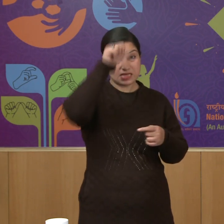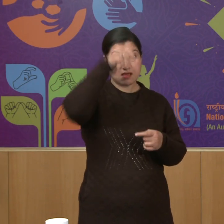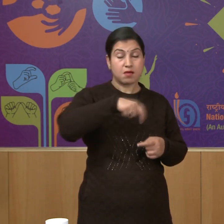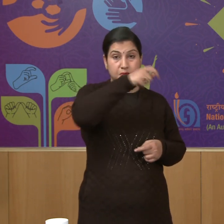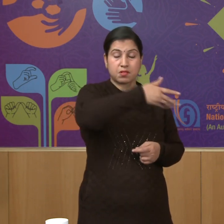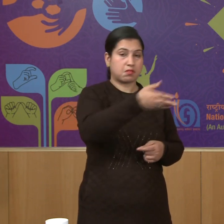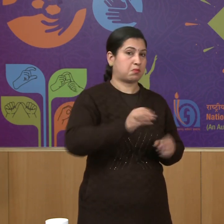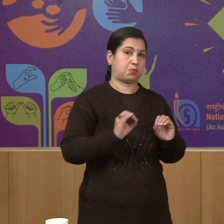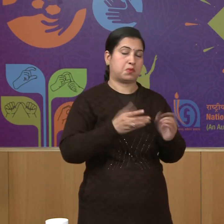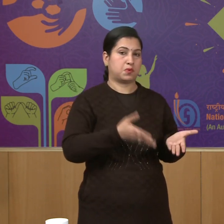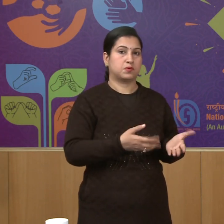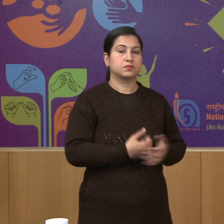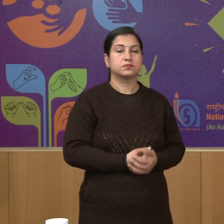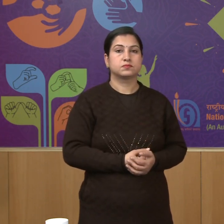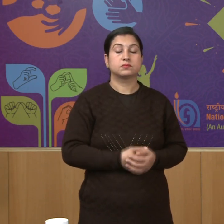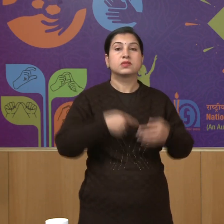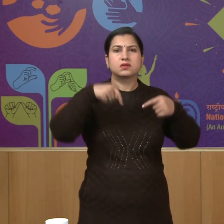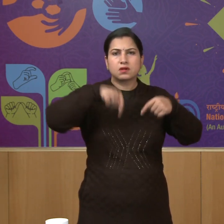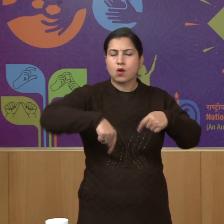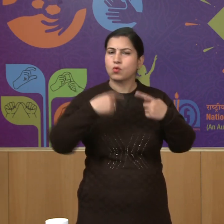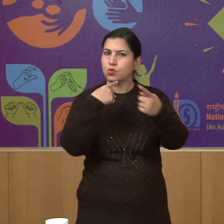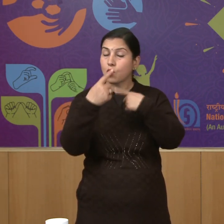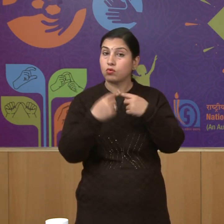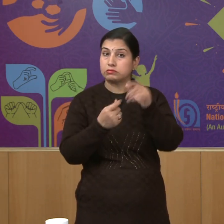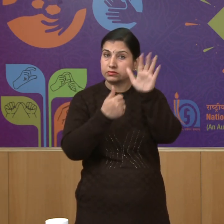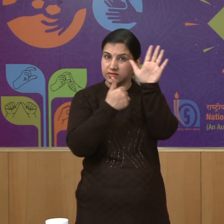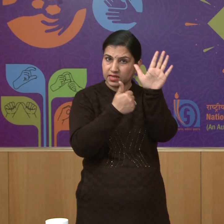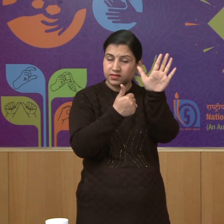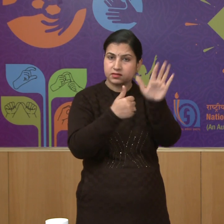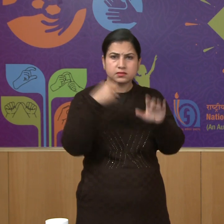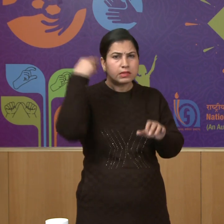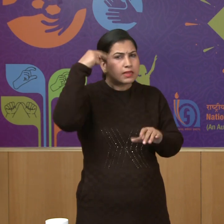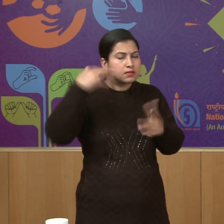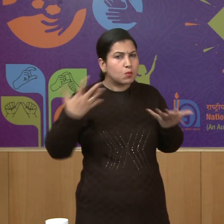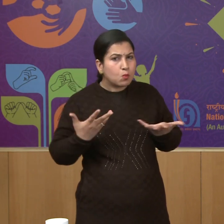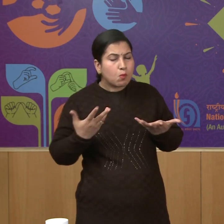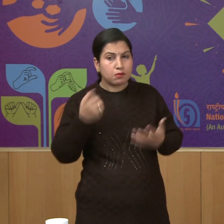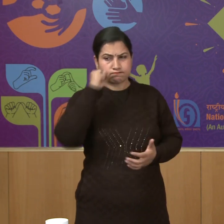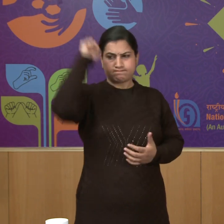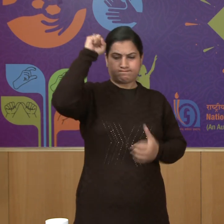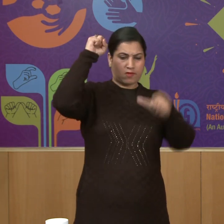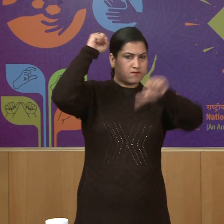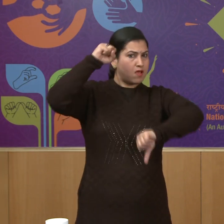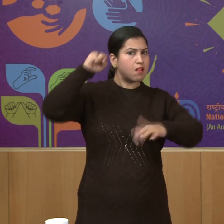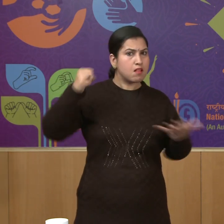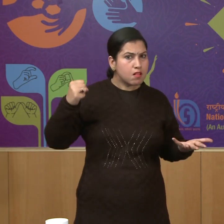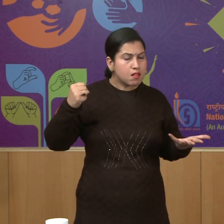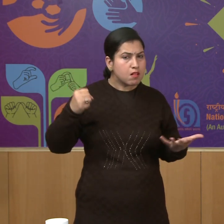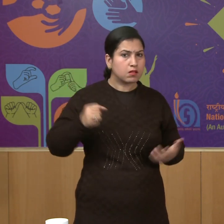of we will discuss the sixth reason of the failure of 1857